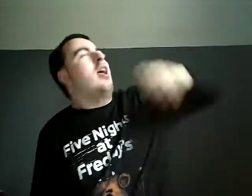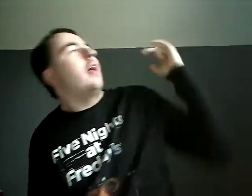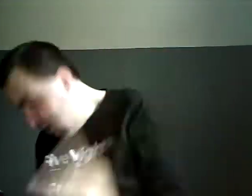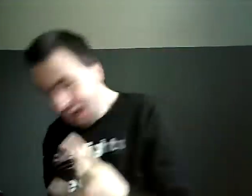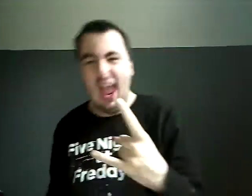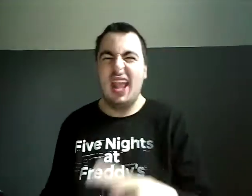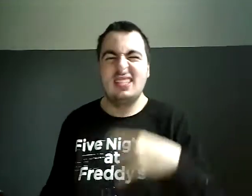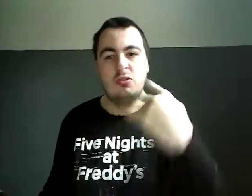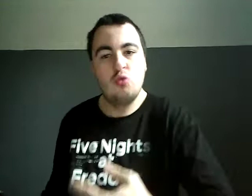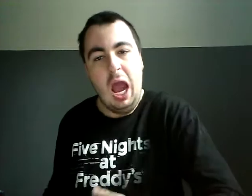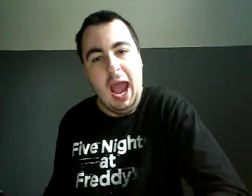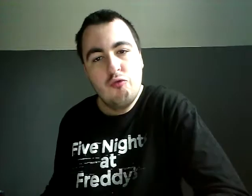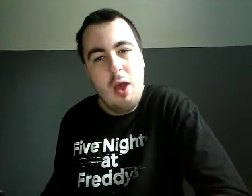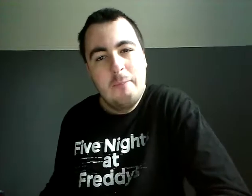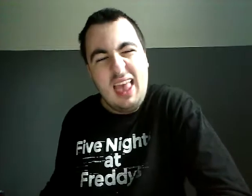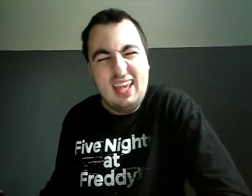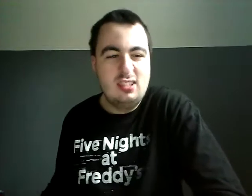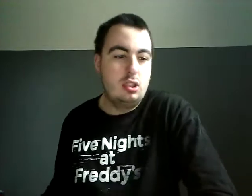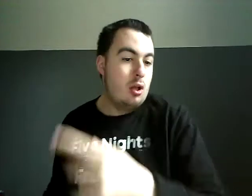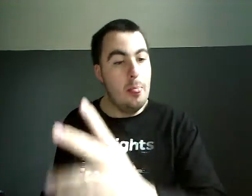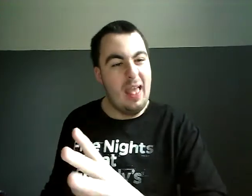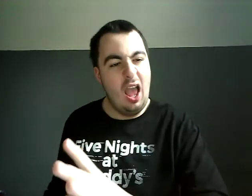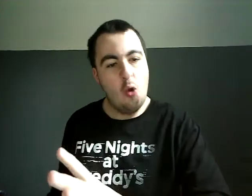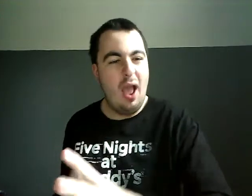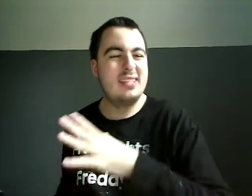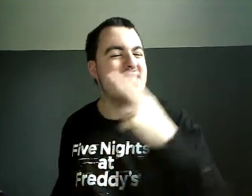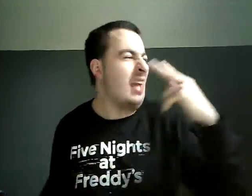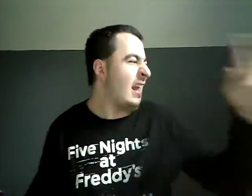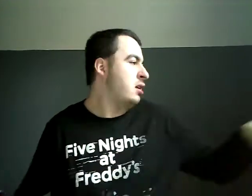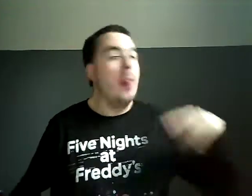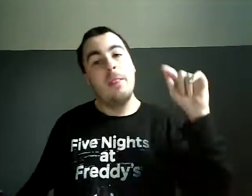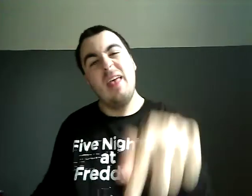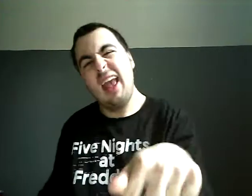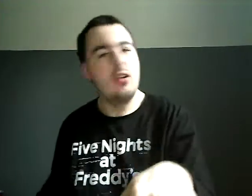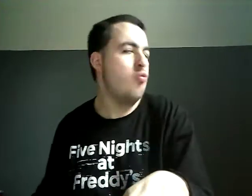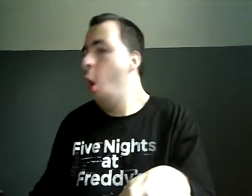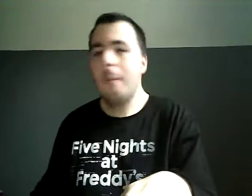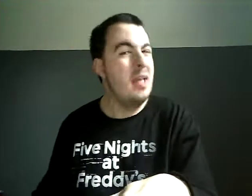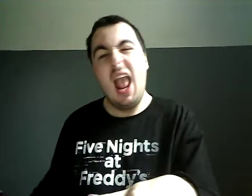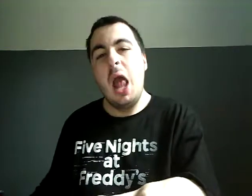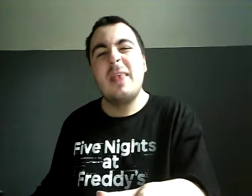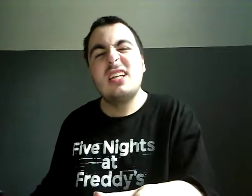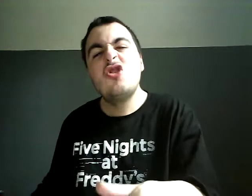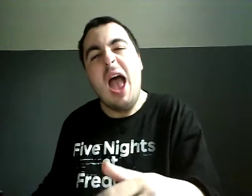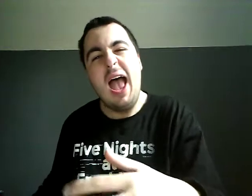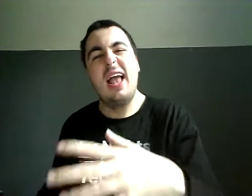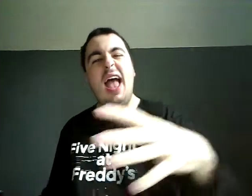inside Incomplete, but now I see, this won't be the And